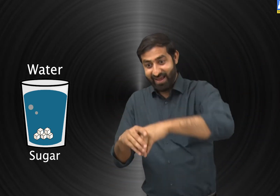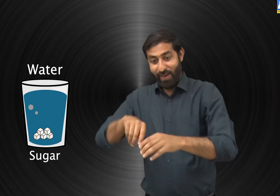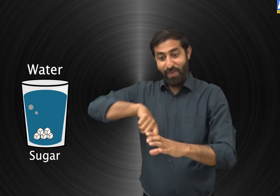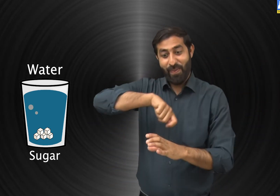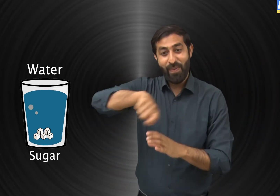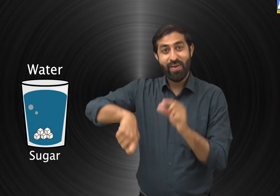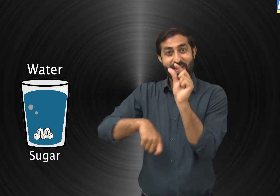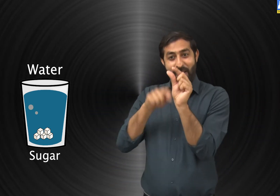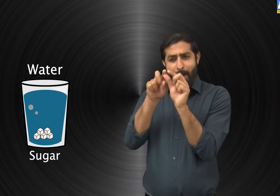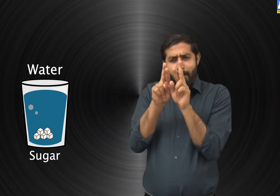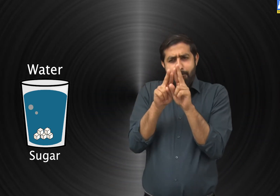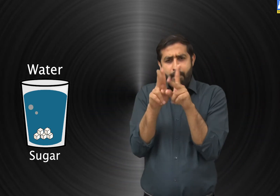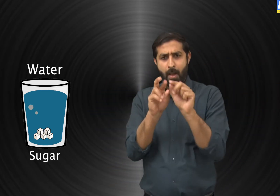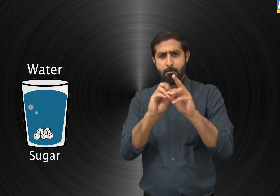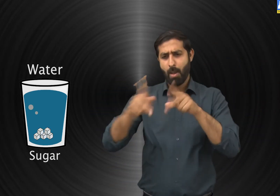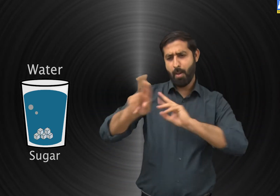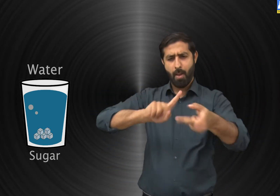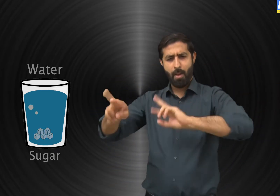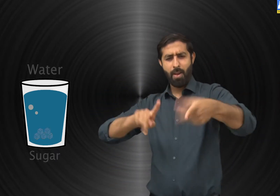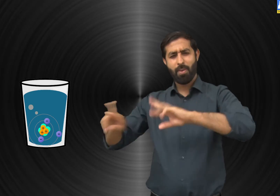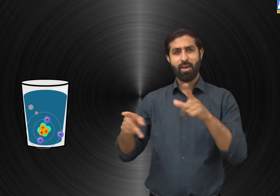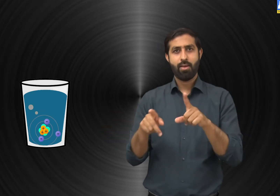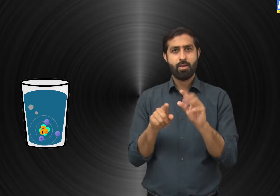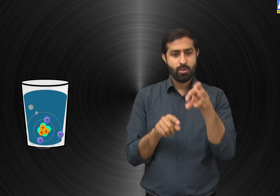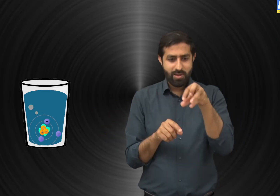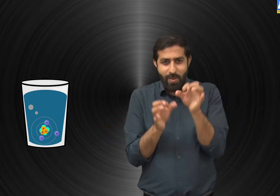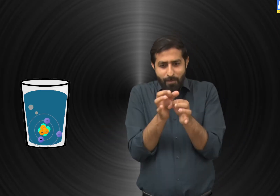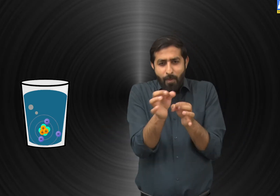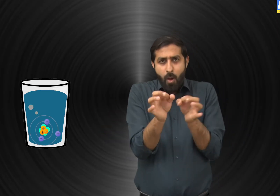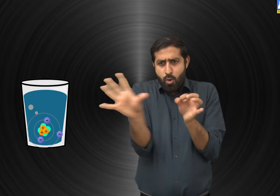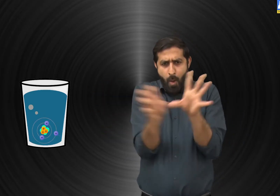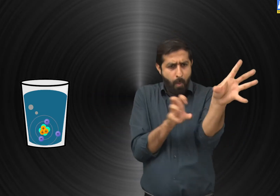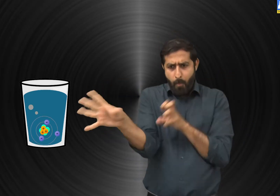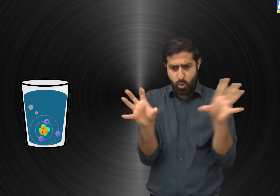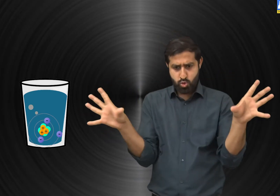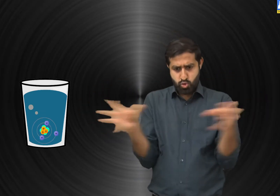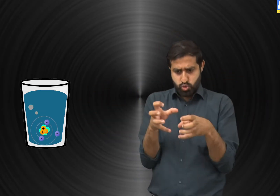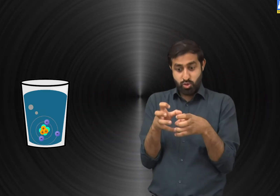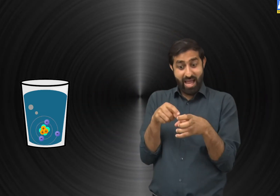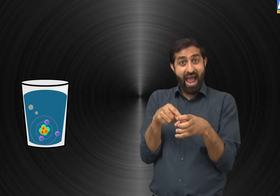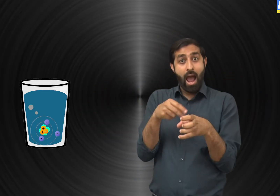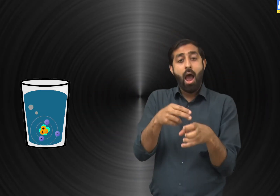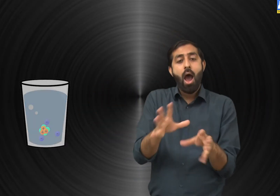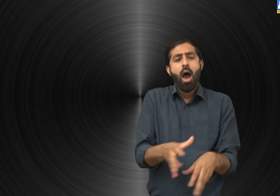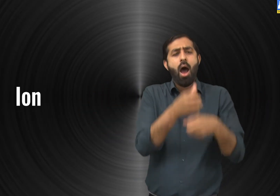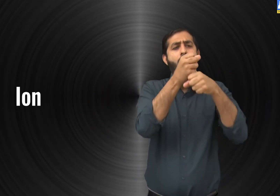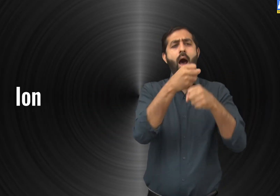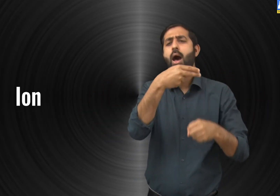When sugar is added in water, the water molecules attract the negative and positive ions on the polar sucrose molecules which make